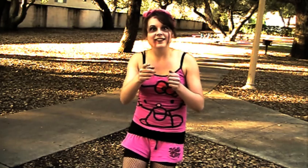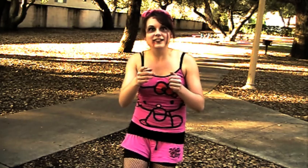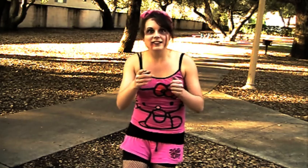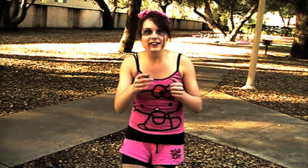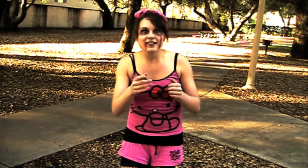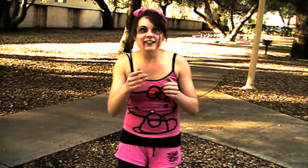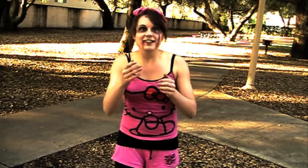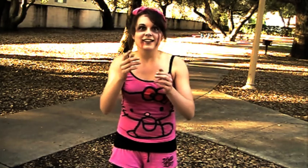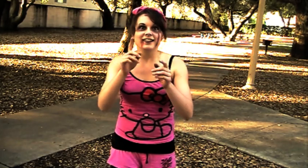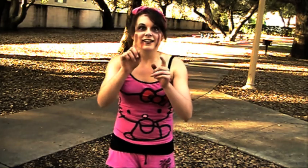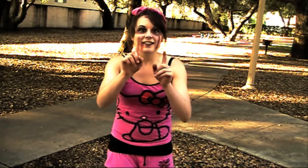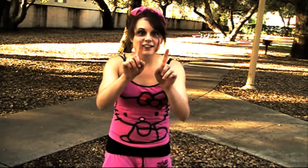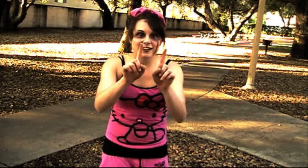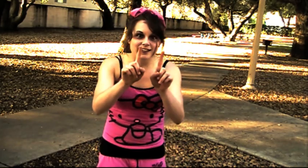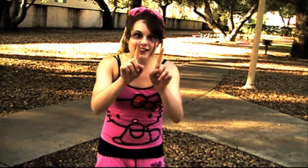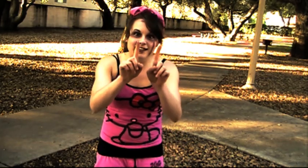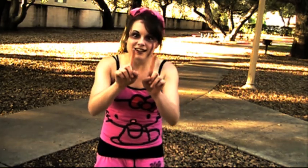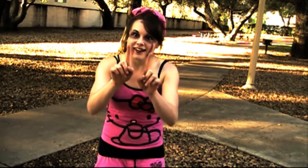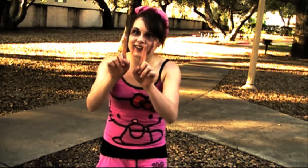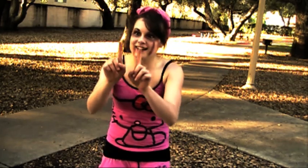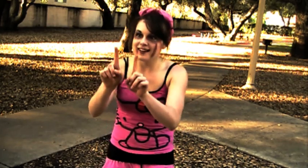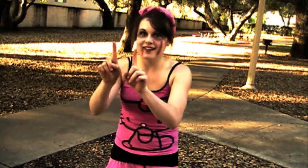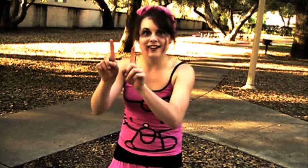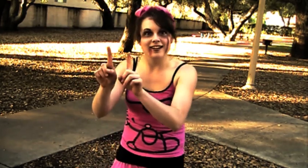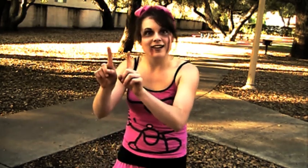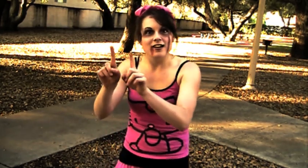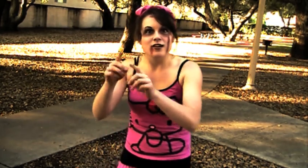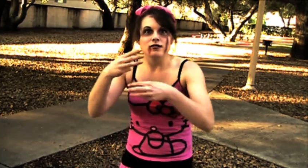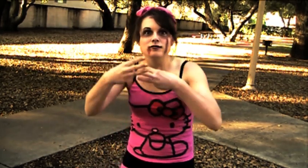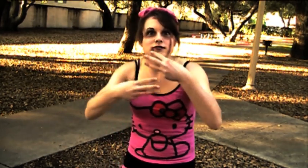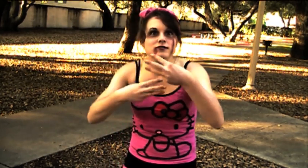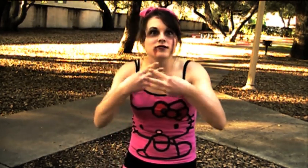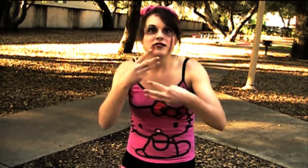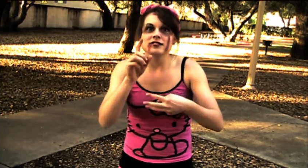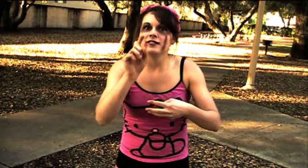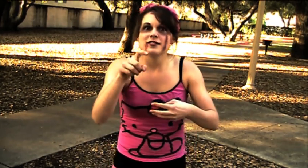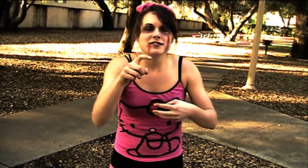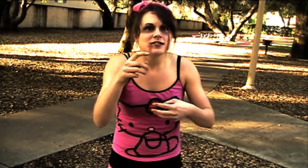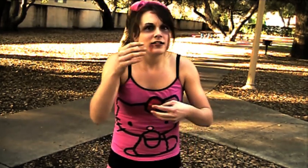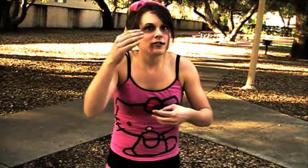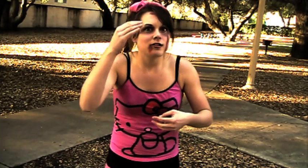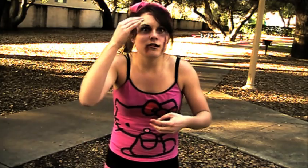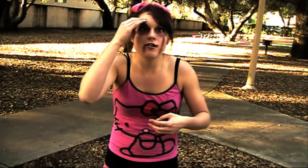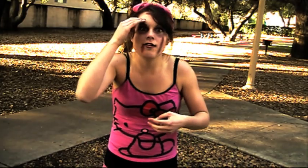Take my hand hand There's a world I need to know